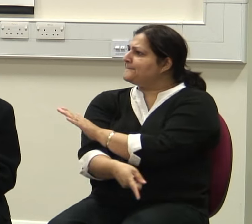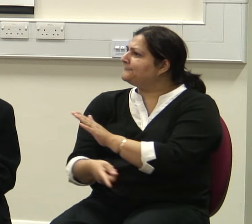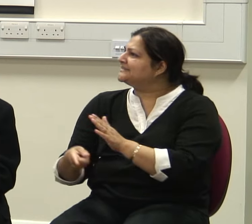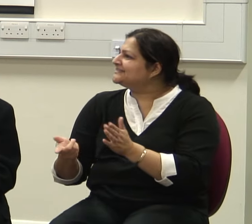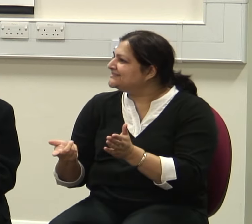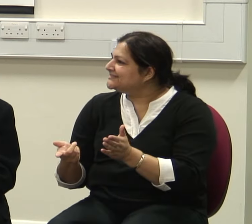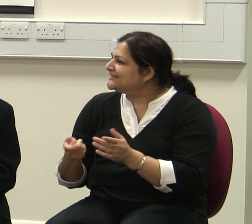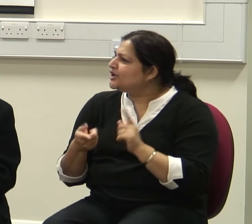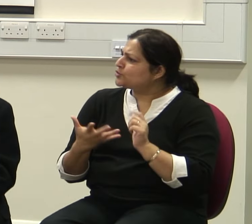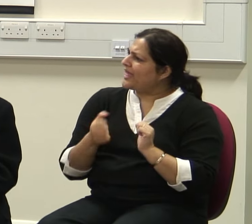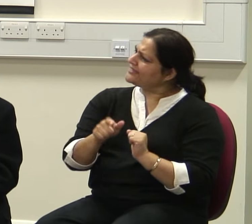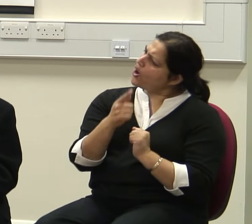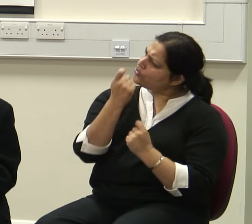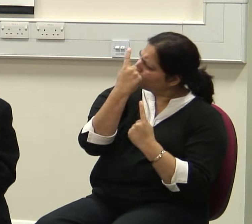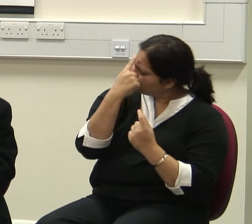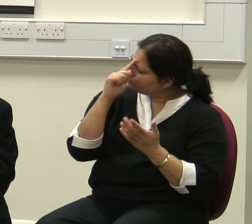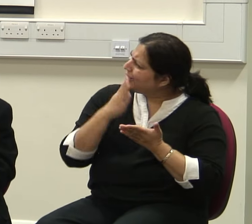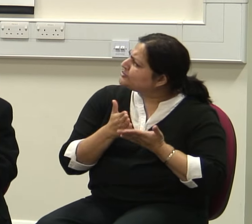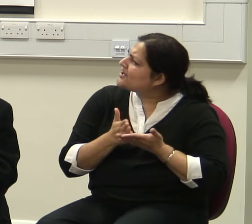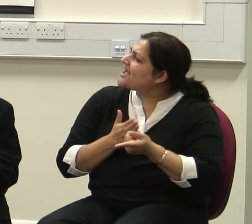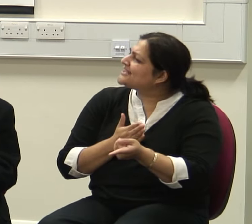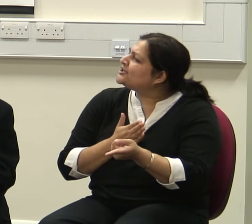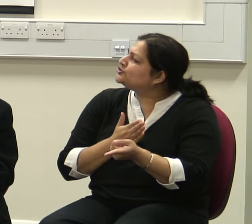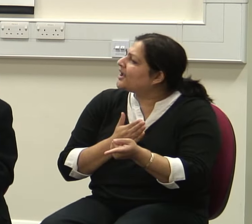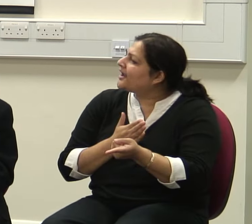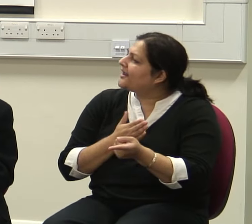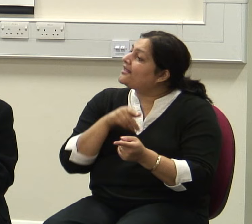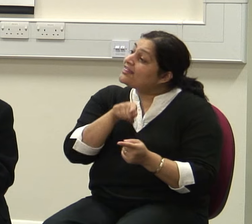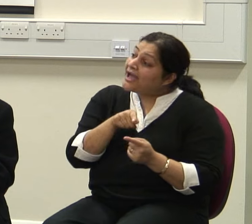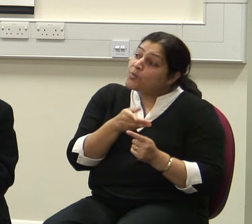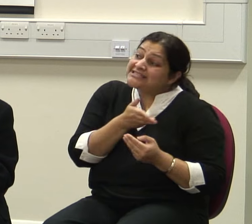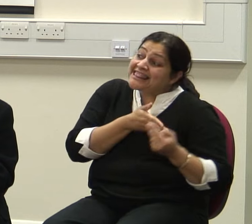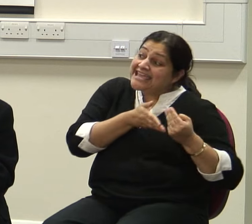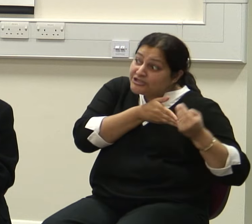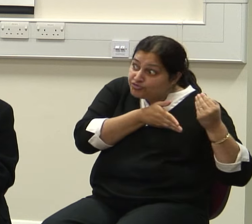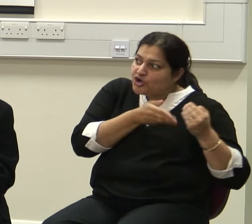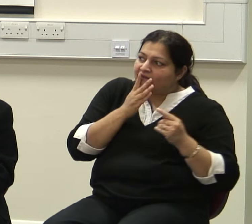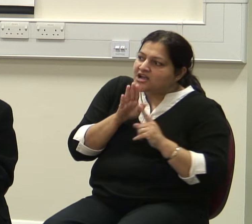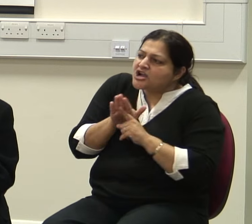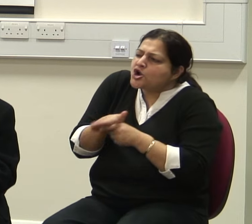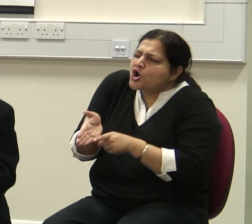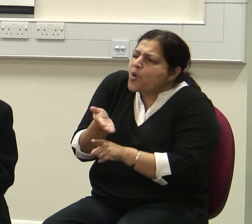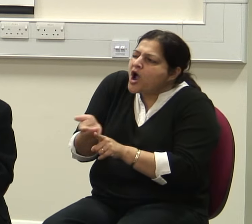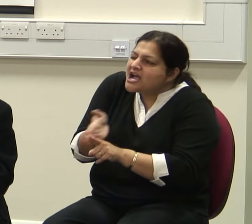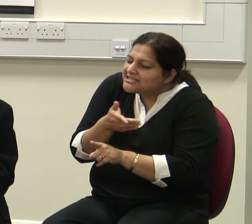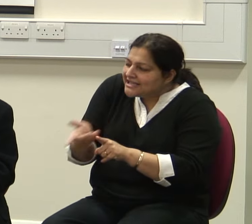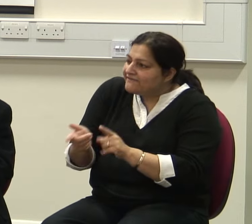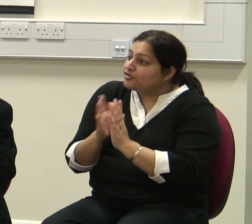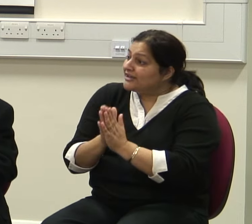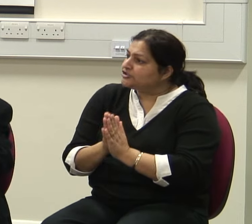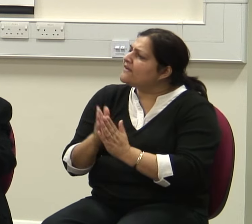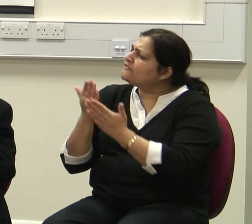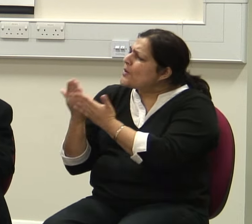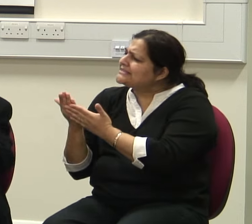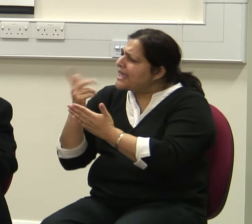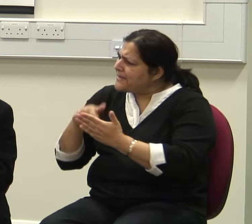rationalizations and this is a history of coercive religion, both in Islam and Christianity. Less